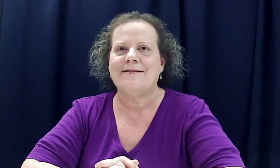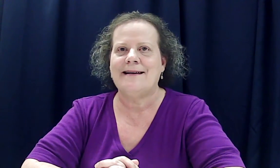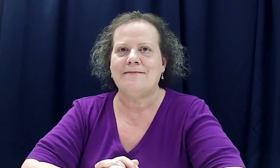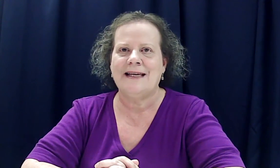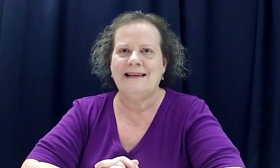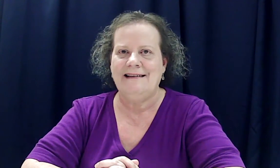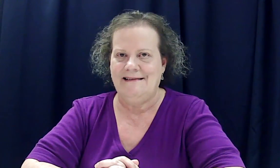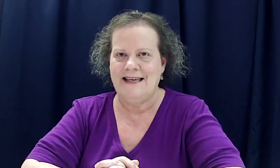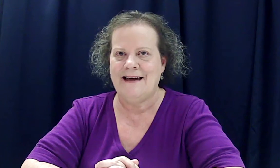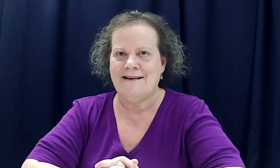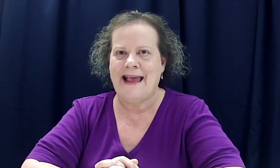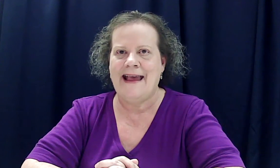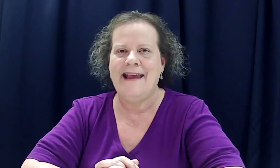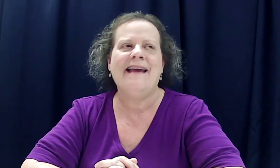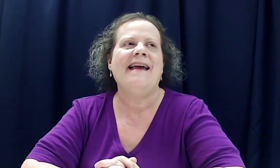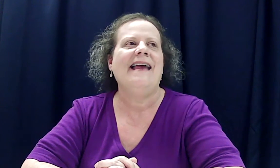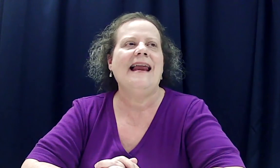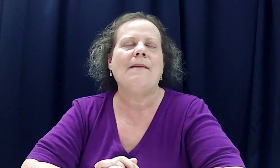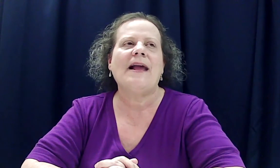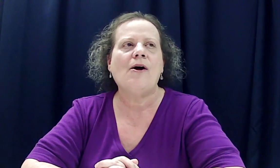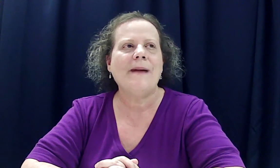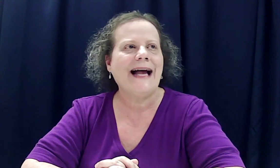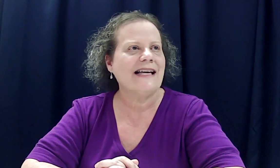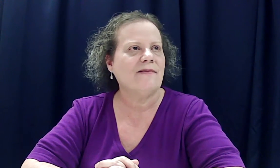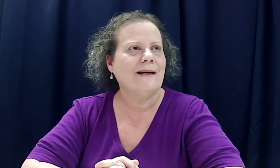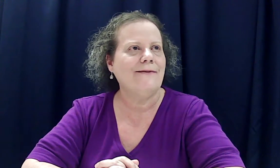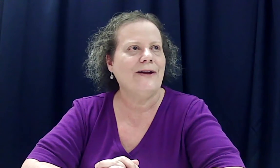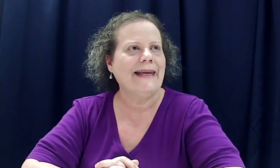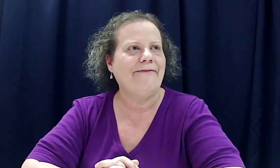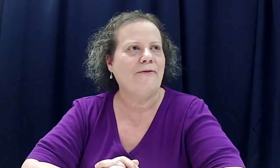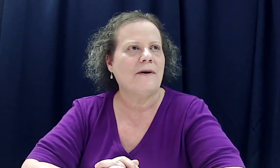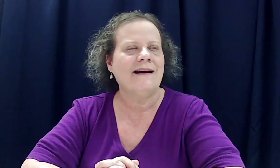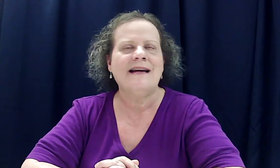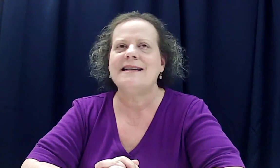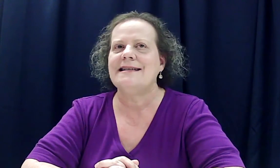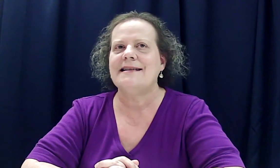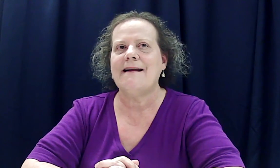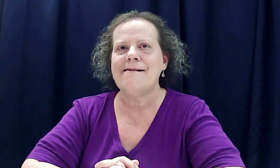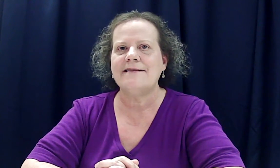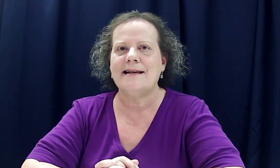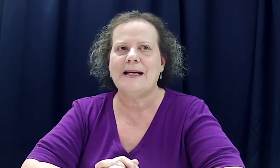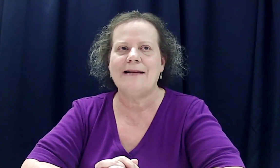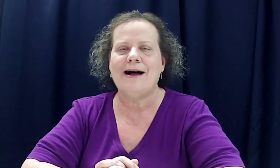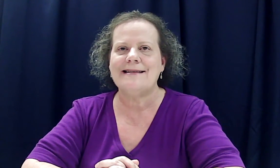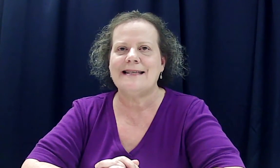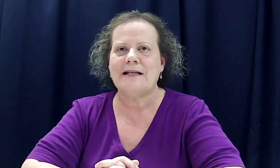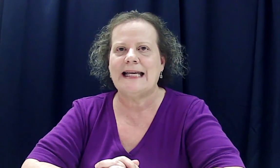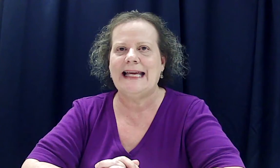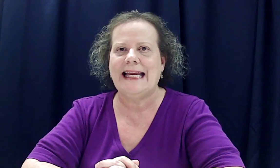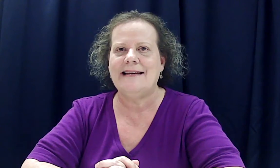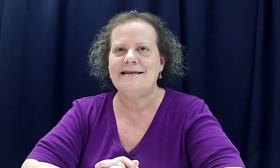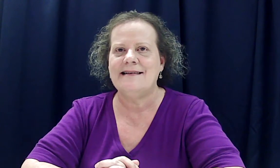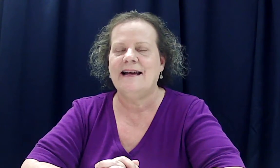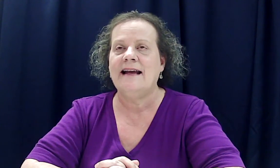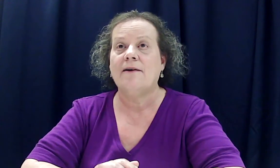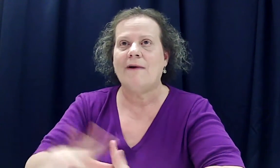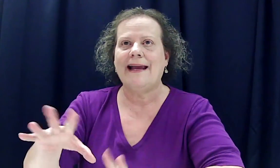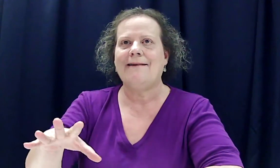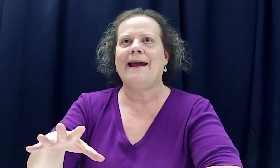something the other day. And I'm like, oh, my gosh, what are you looking for? She said, oh, somebody lost their keys. Right away,